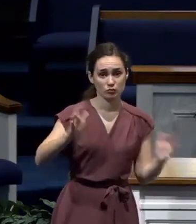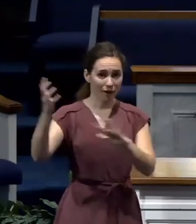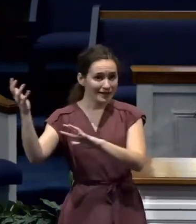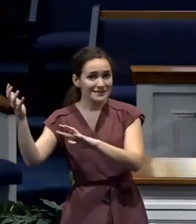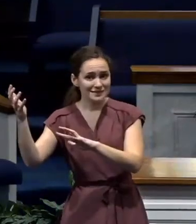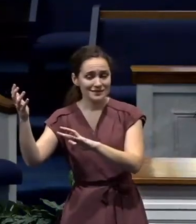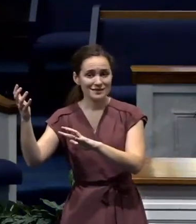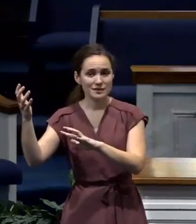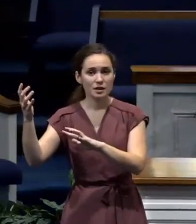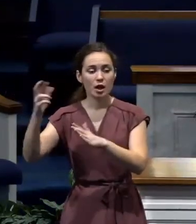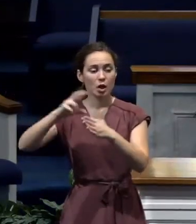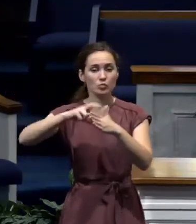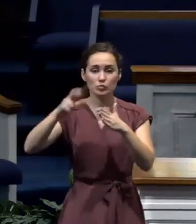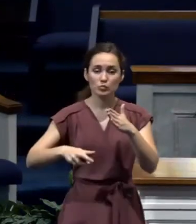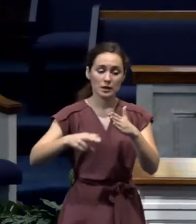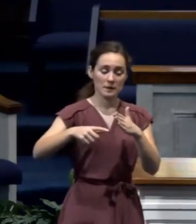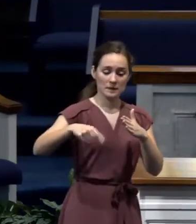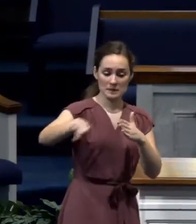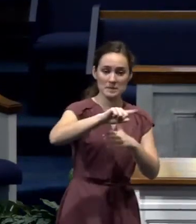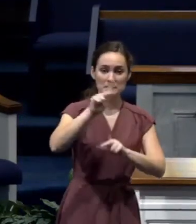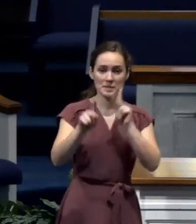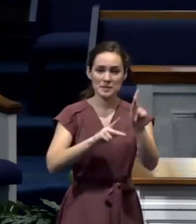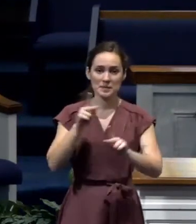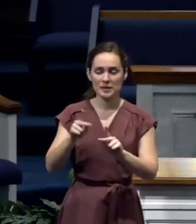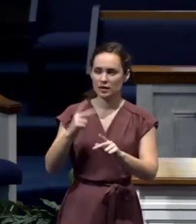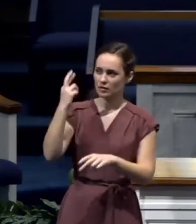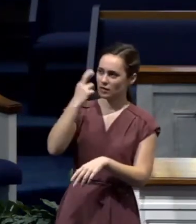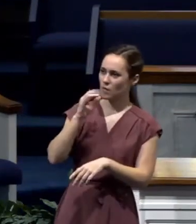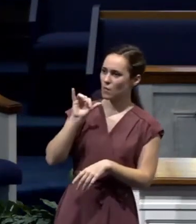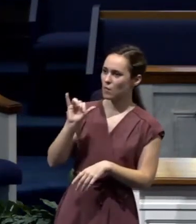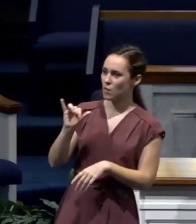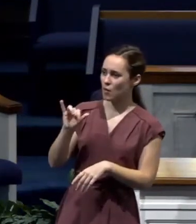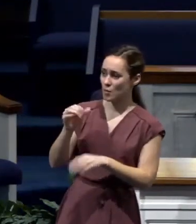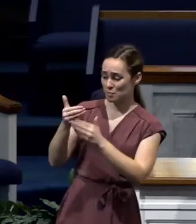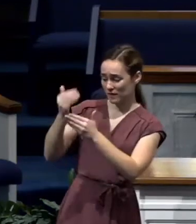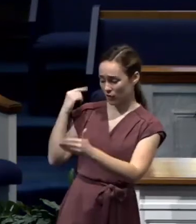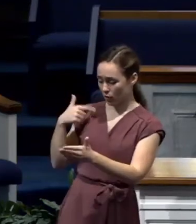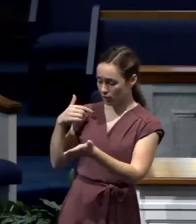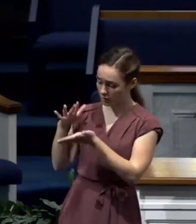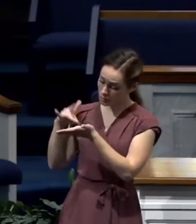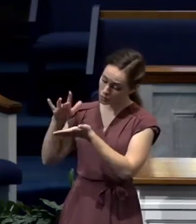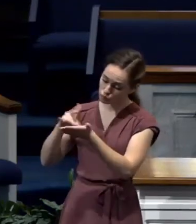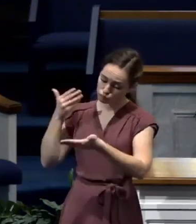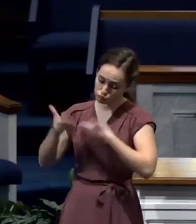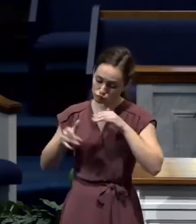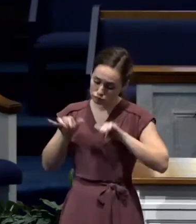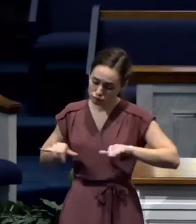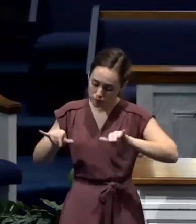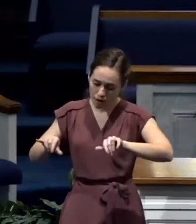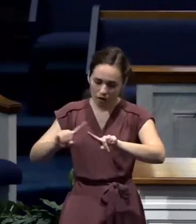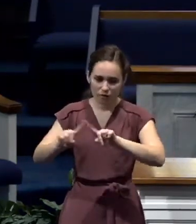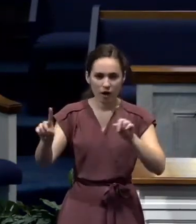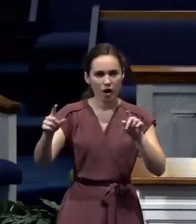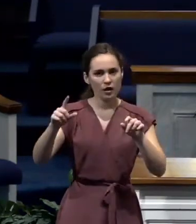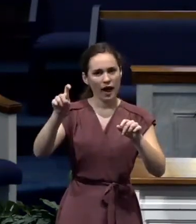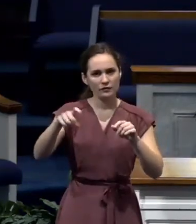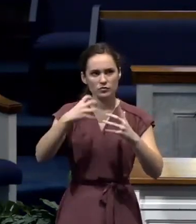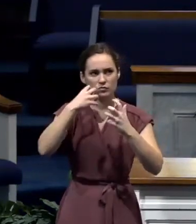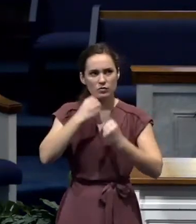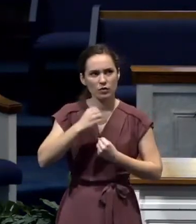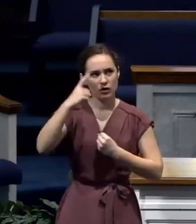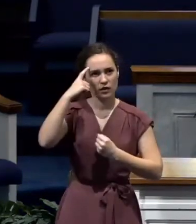people to see that, that things they normally would take for granted, they realize that they shouldn't. And life is very fragile.